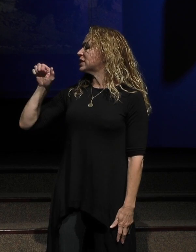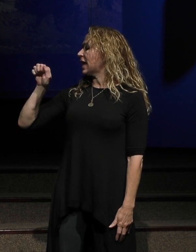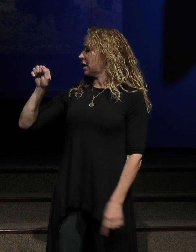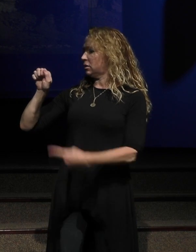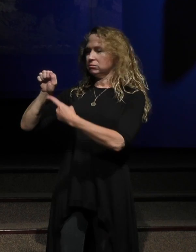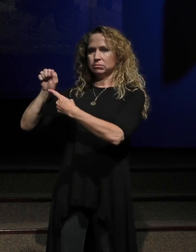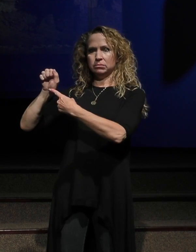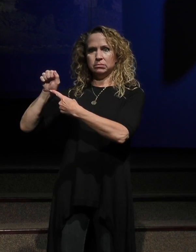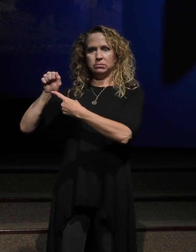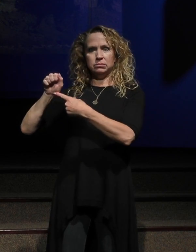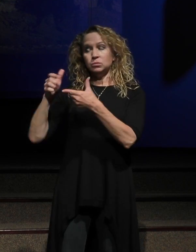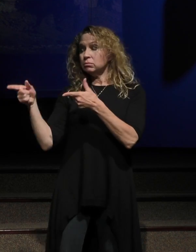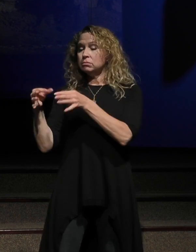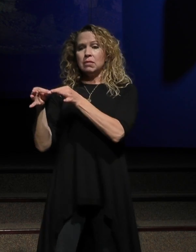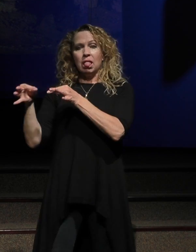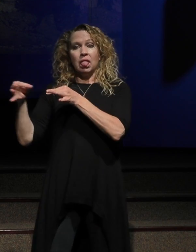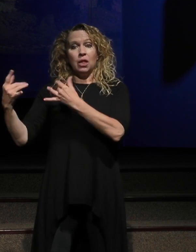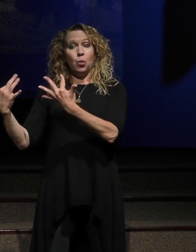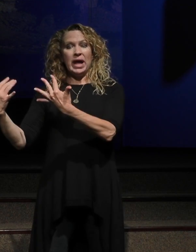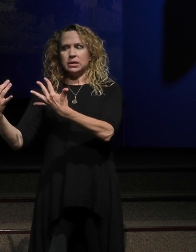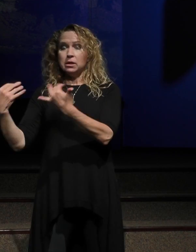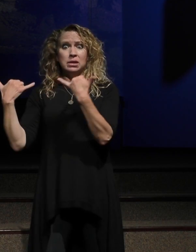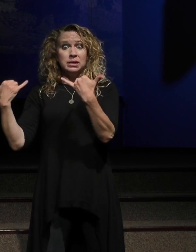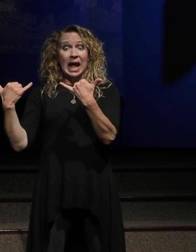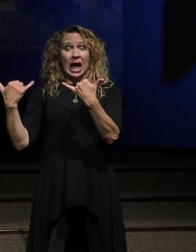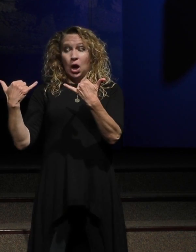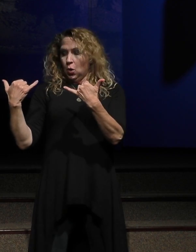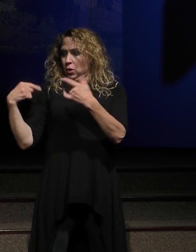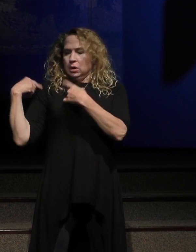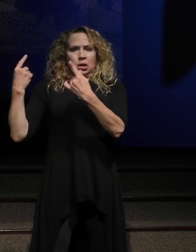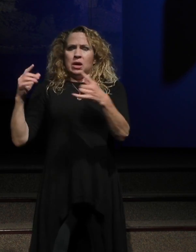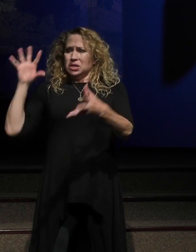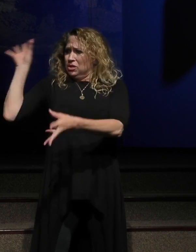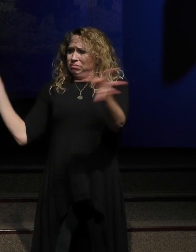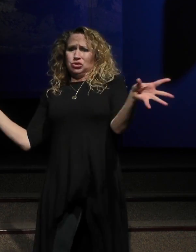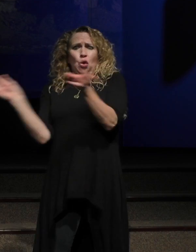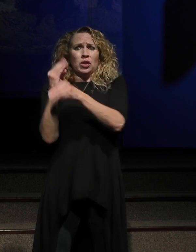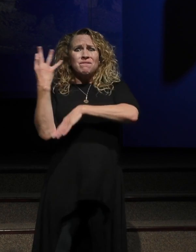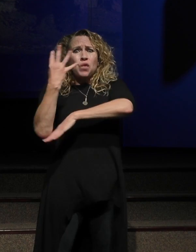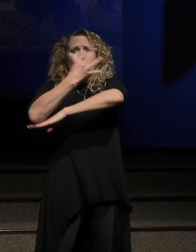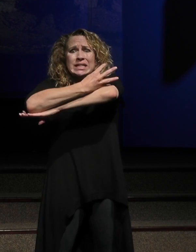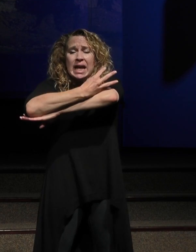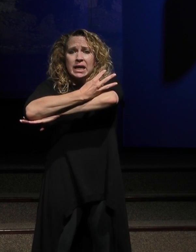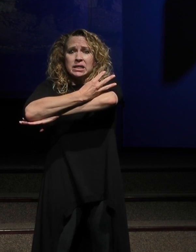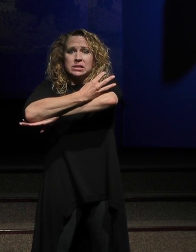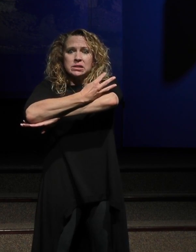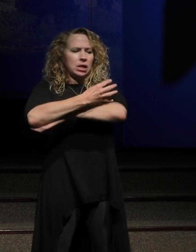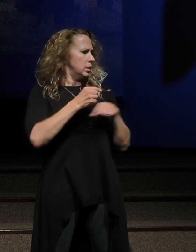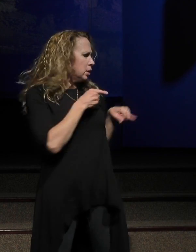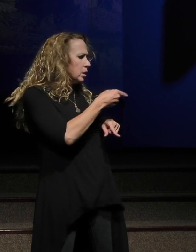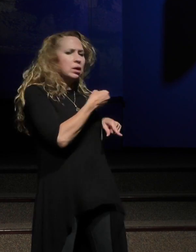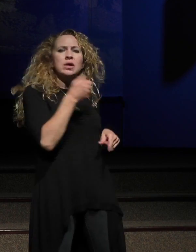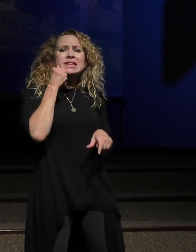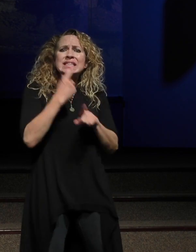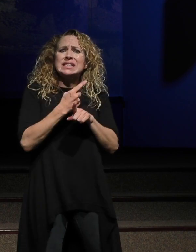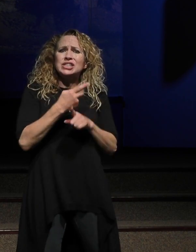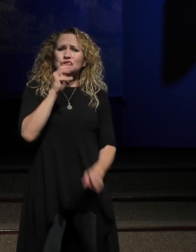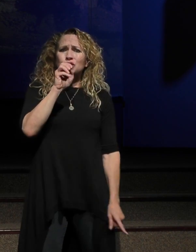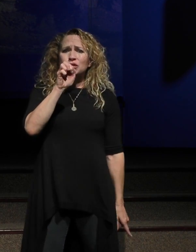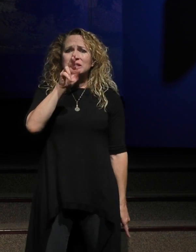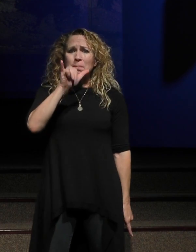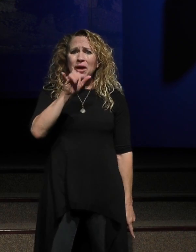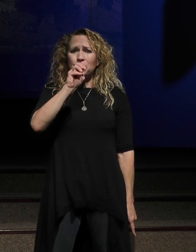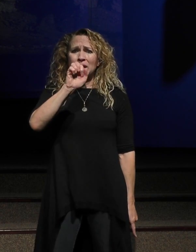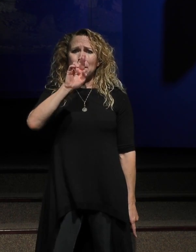gets to Lazarus, it's already been, now it's four days and you put yourself in Mary and Martha's desperate prayer, you know,